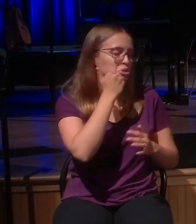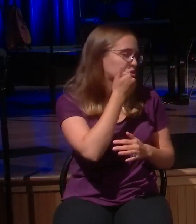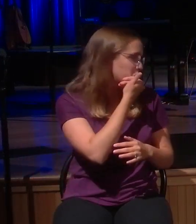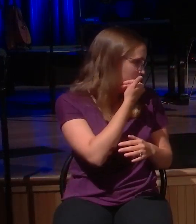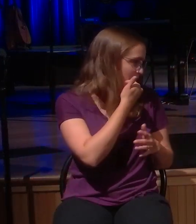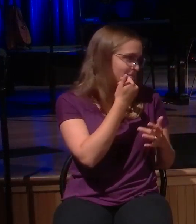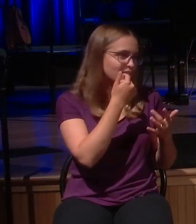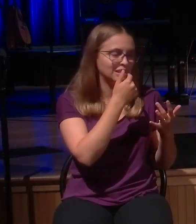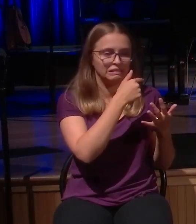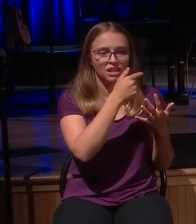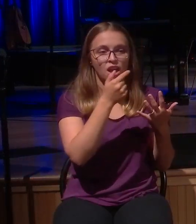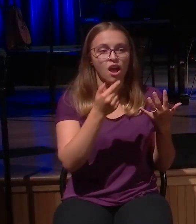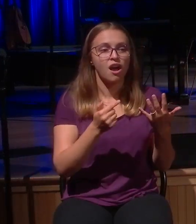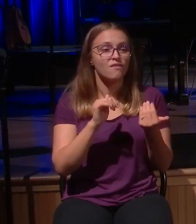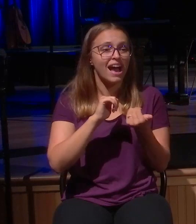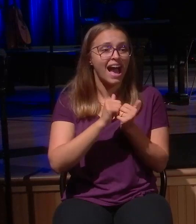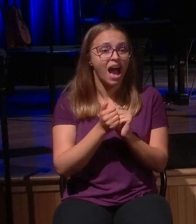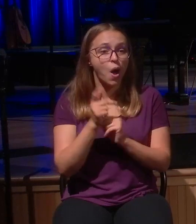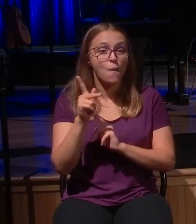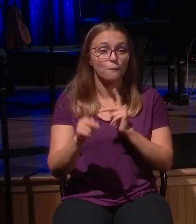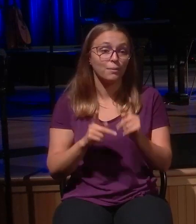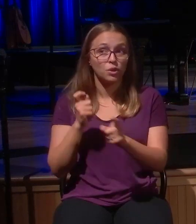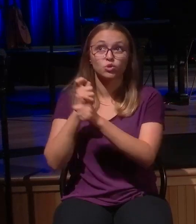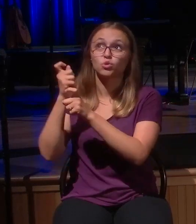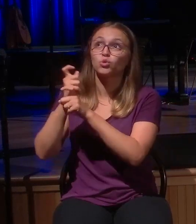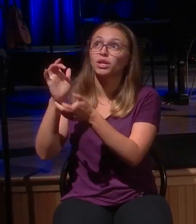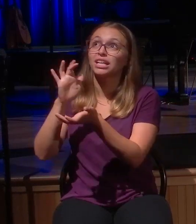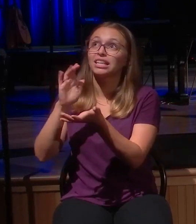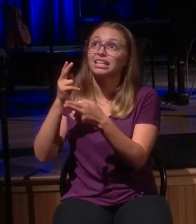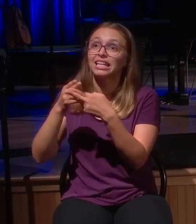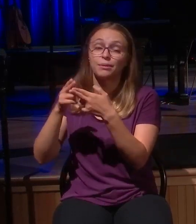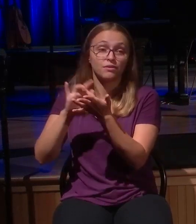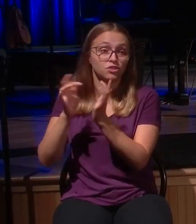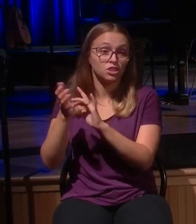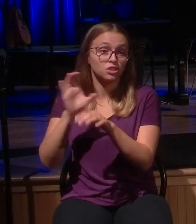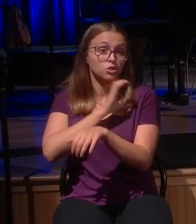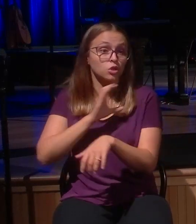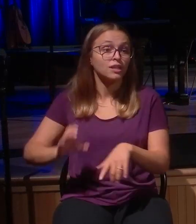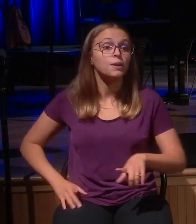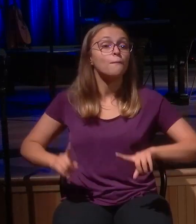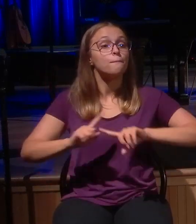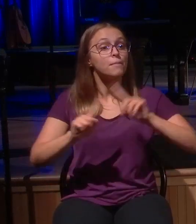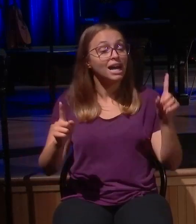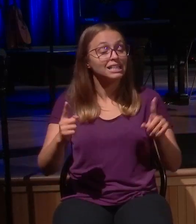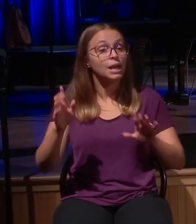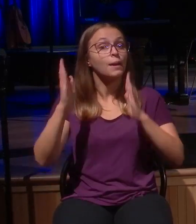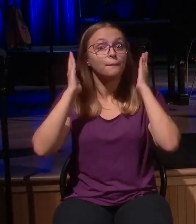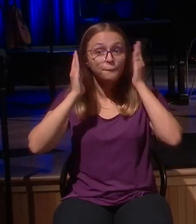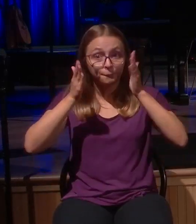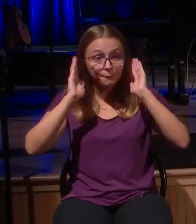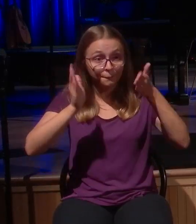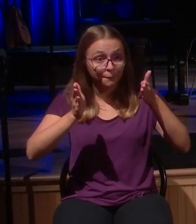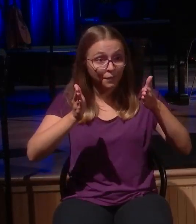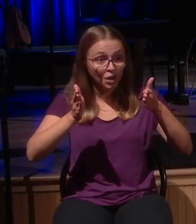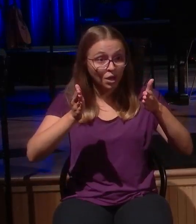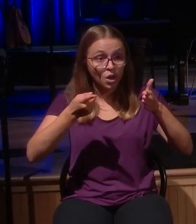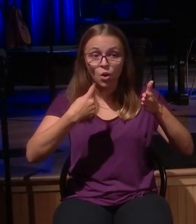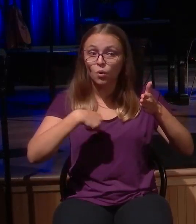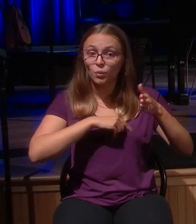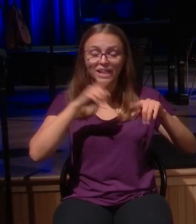upon the name of Jesus and the work of Christ. I recognize all that. But listen, at the very core of it, we not need get too riled because we